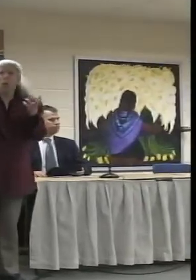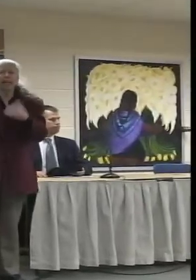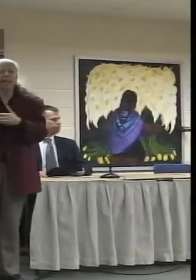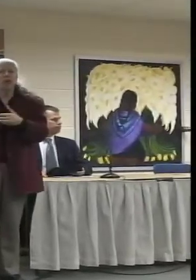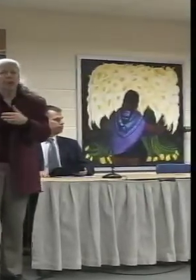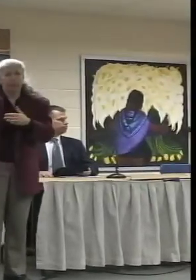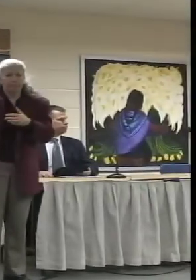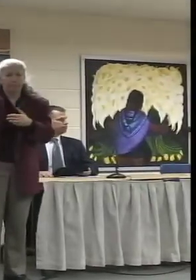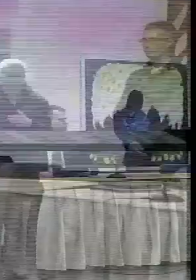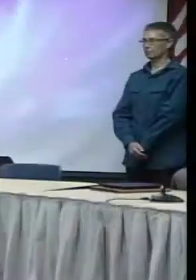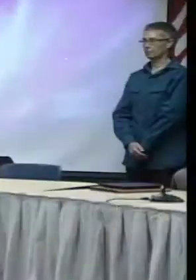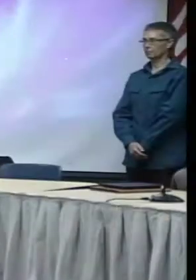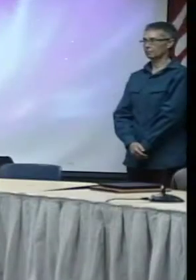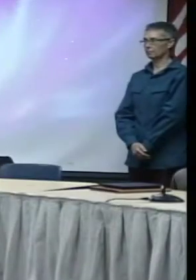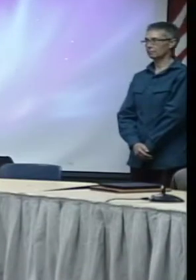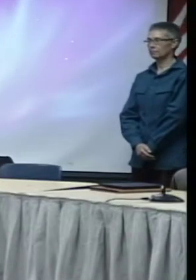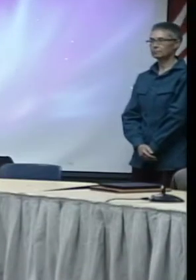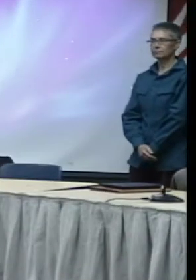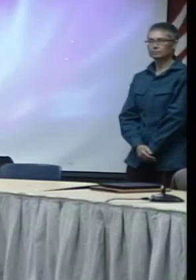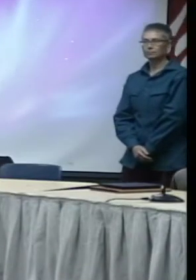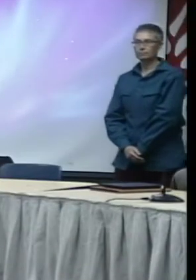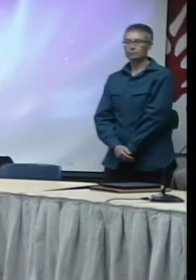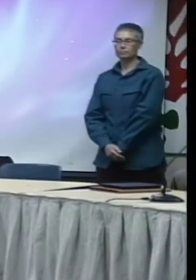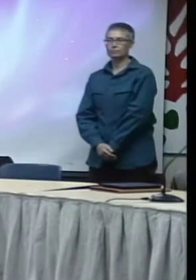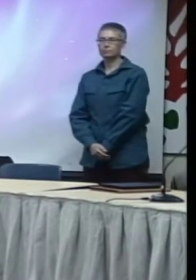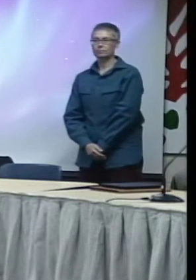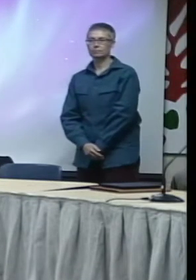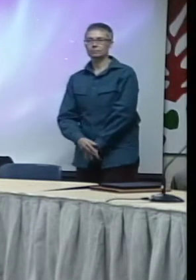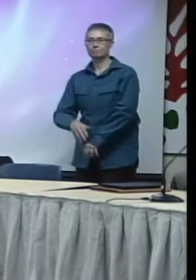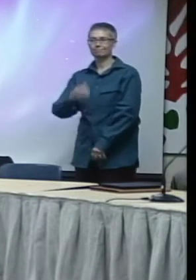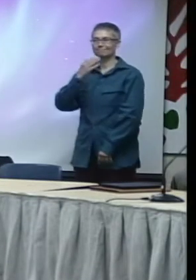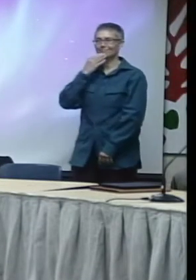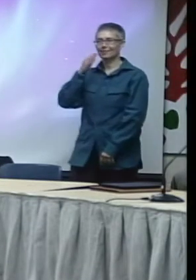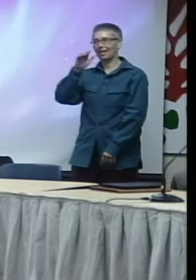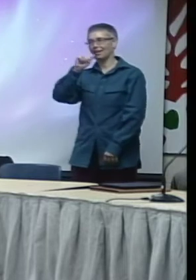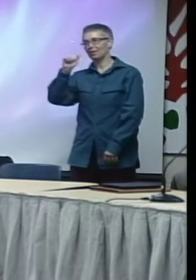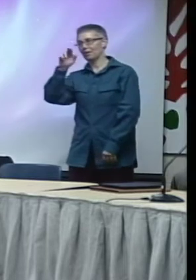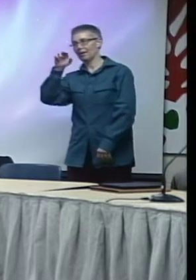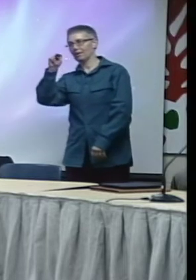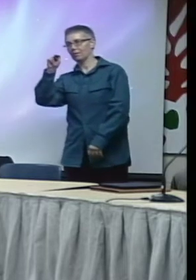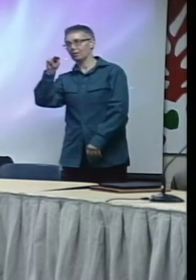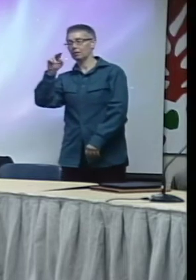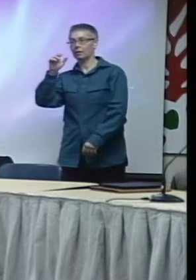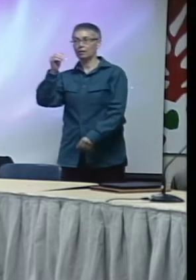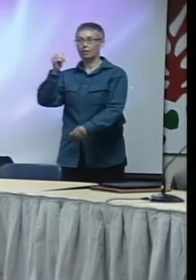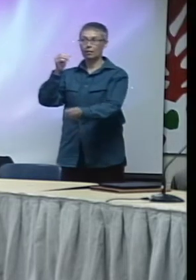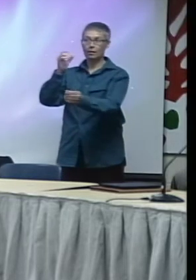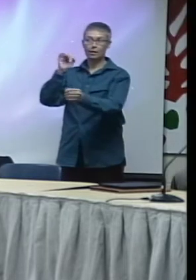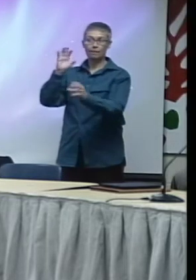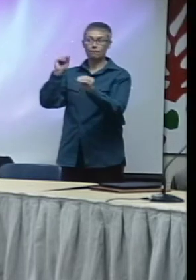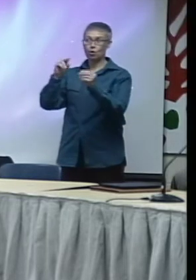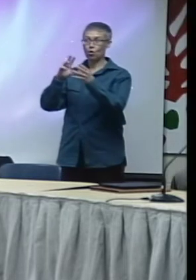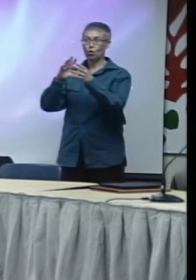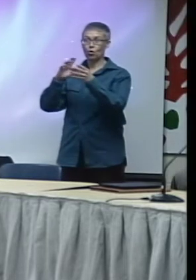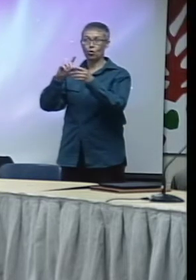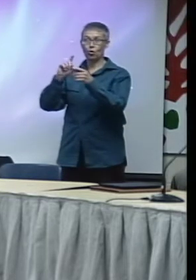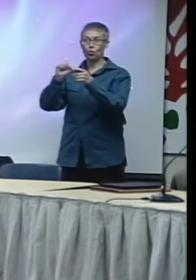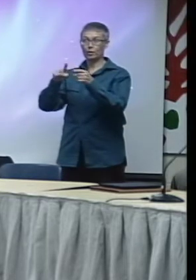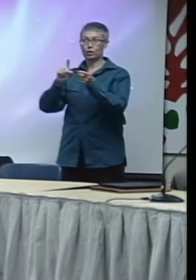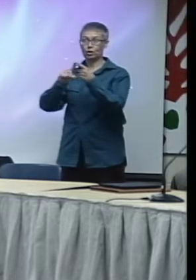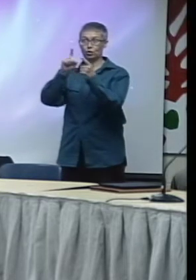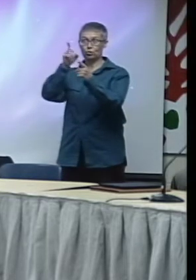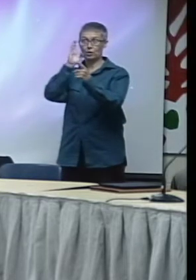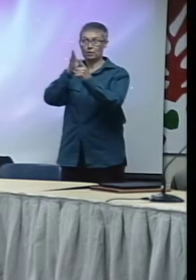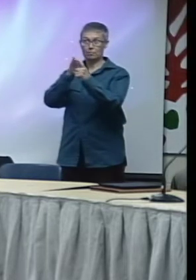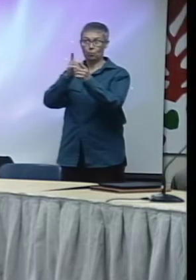Thank you, Erin. And unless anybody has any questions about Erin's statement, I think we are ready to open the